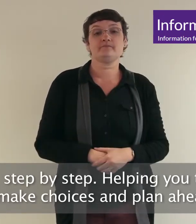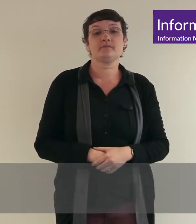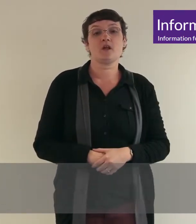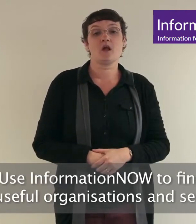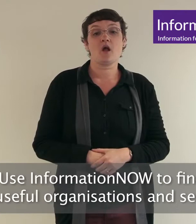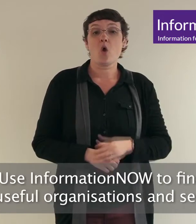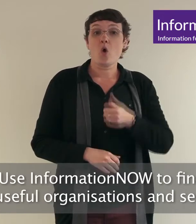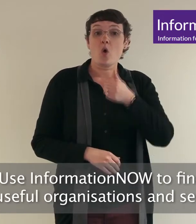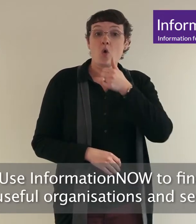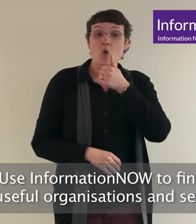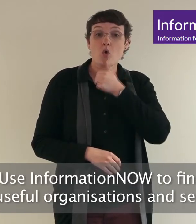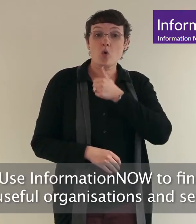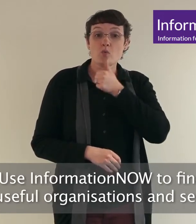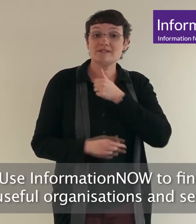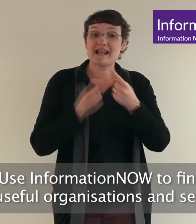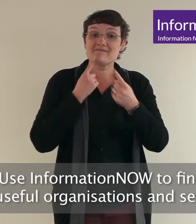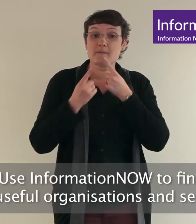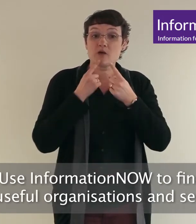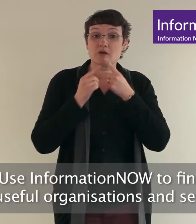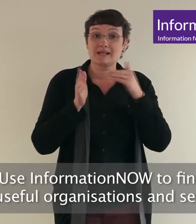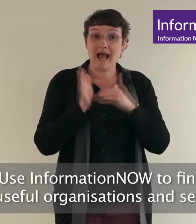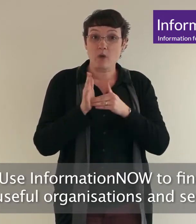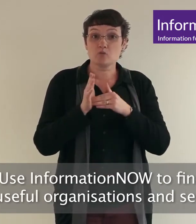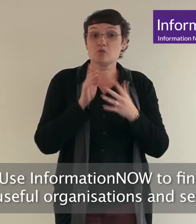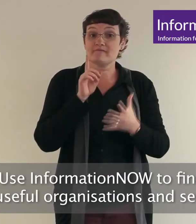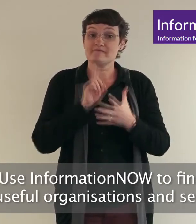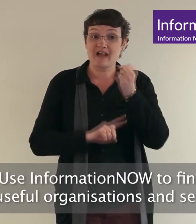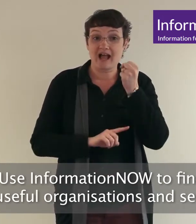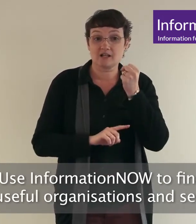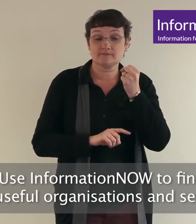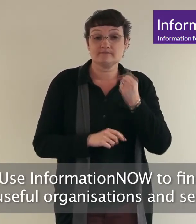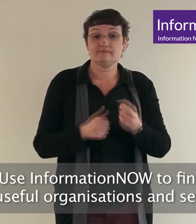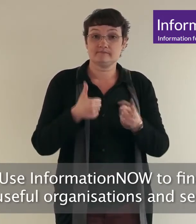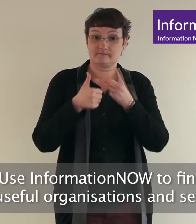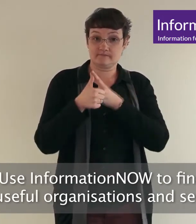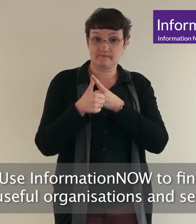Use Information Now to find useful organisations and services,